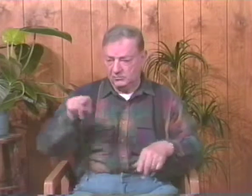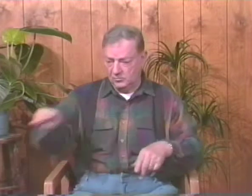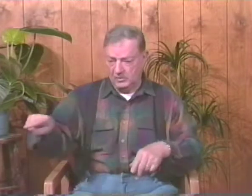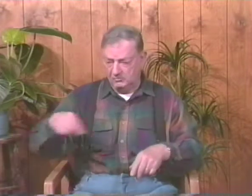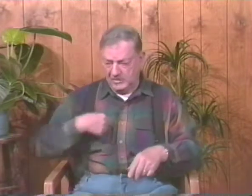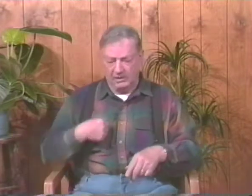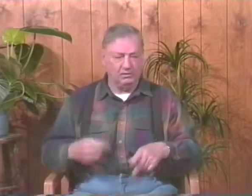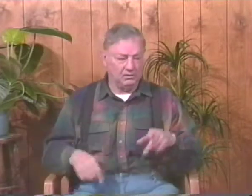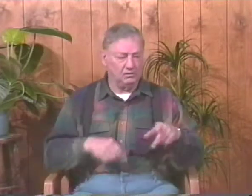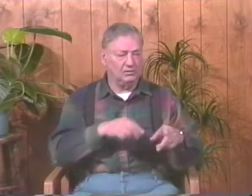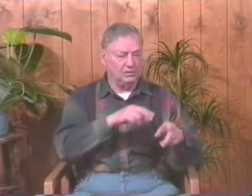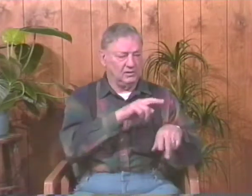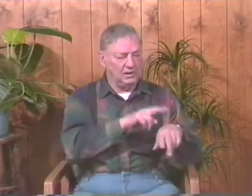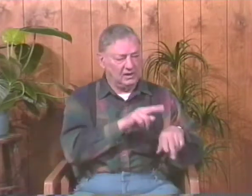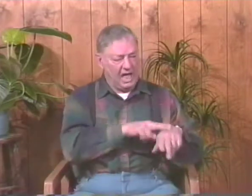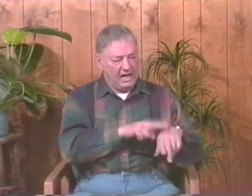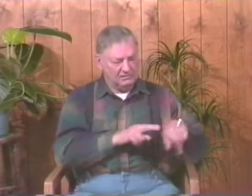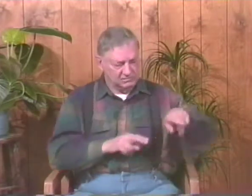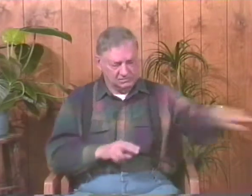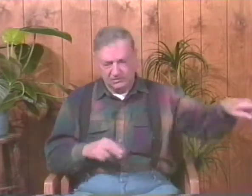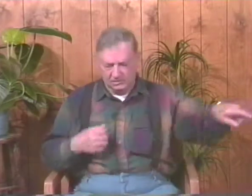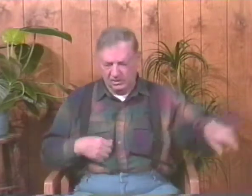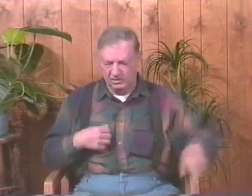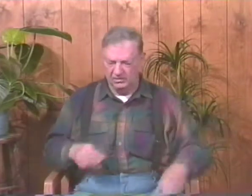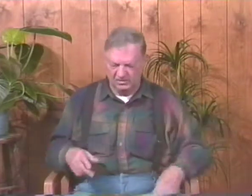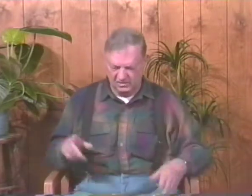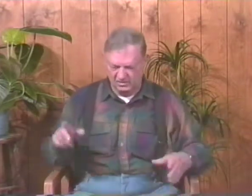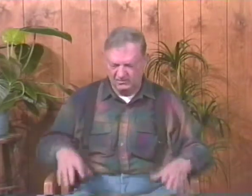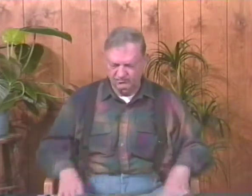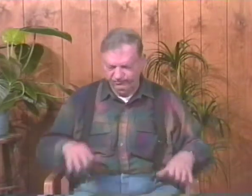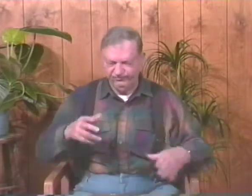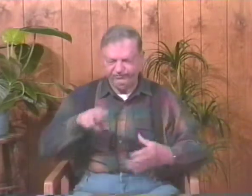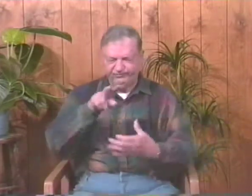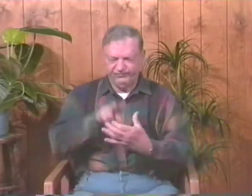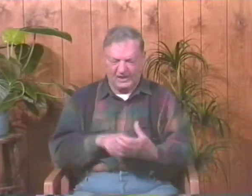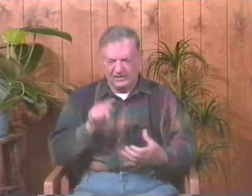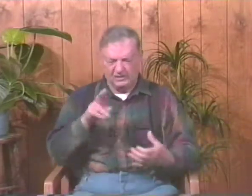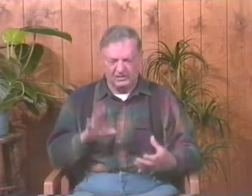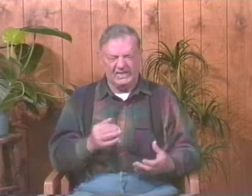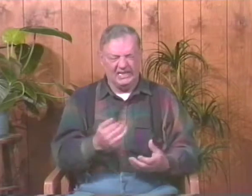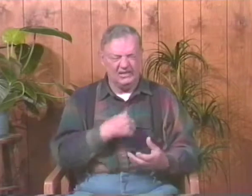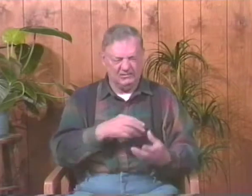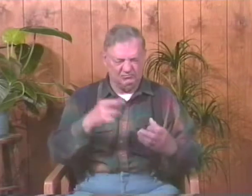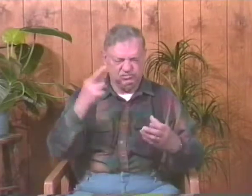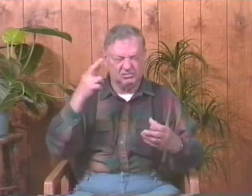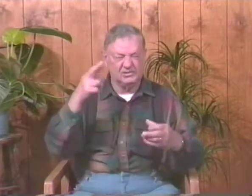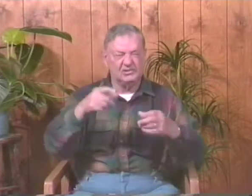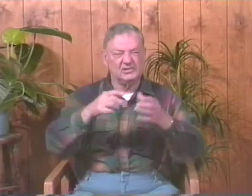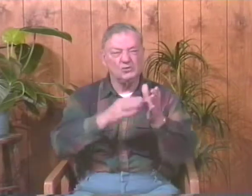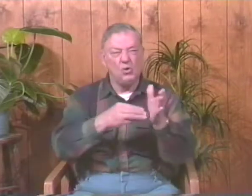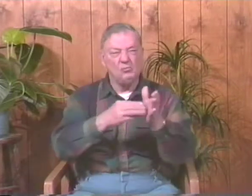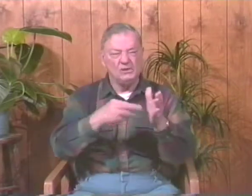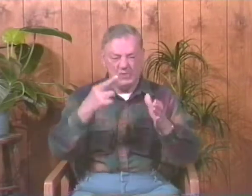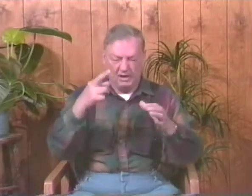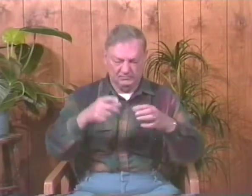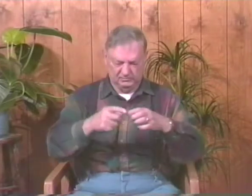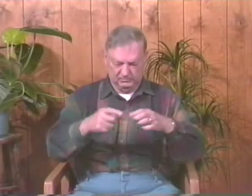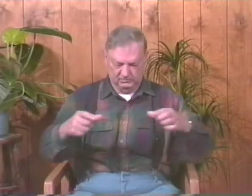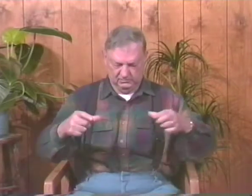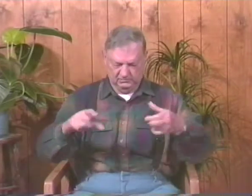nurse put me in one tub. And then my friend went to another tub for his bath, filled it up with water. And they put some kind of brown soap stuff in